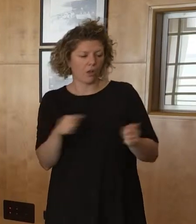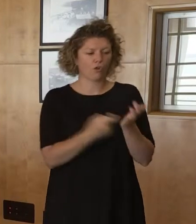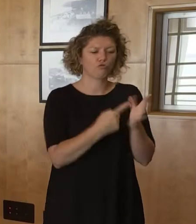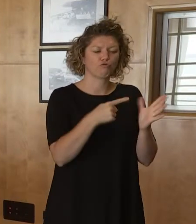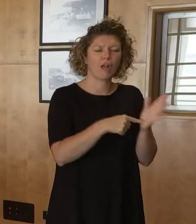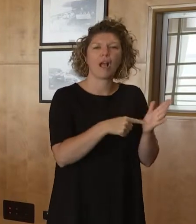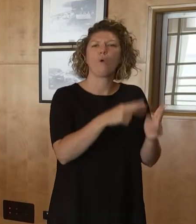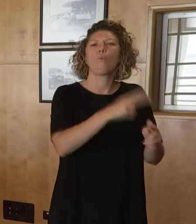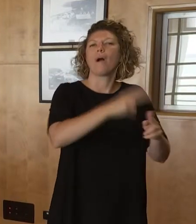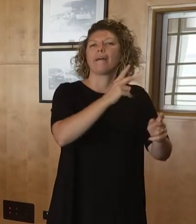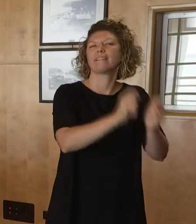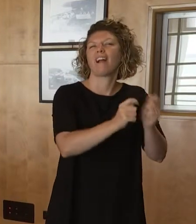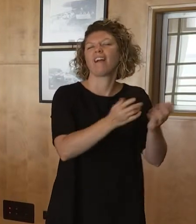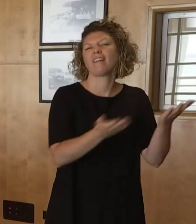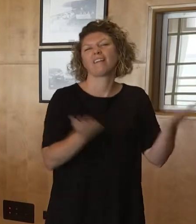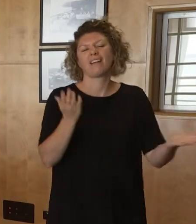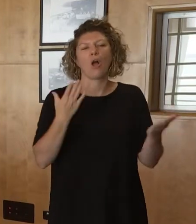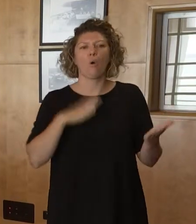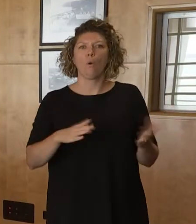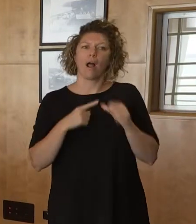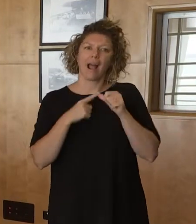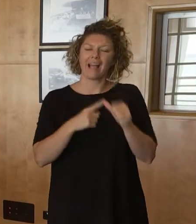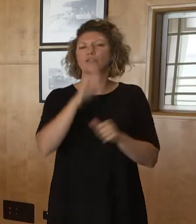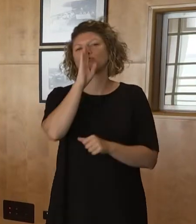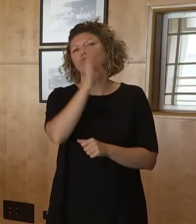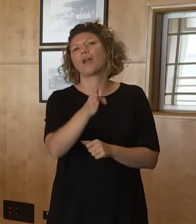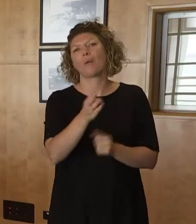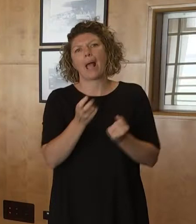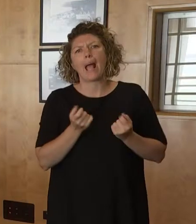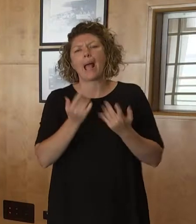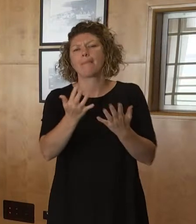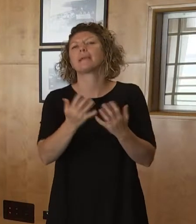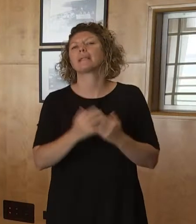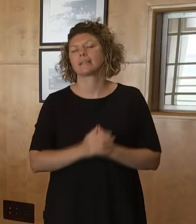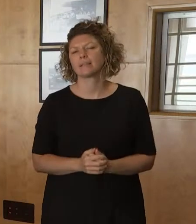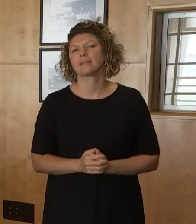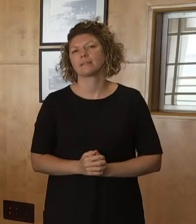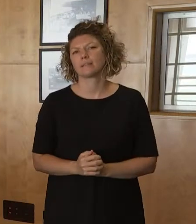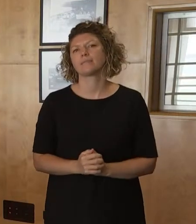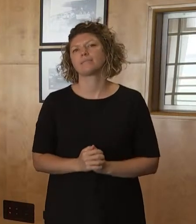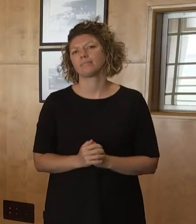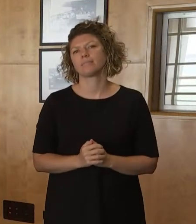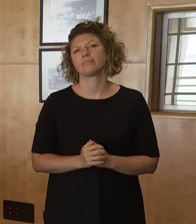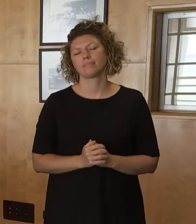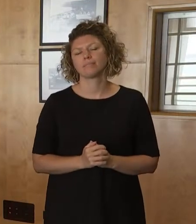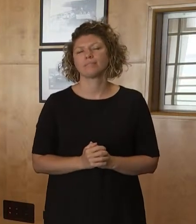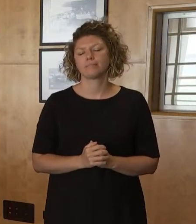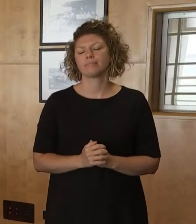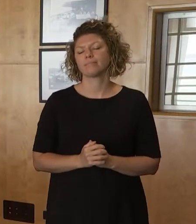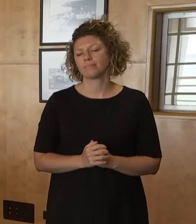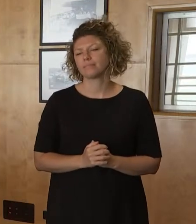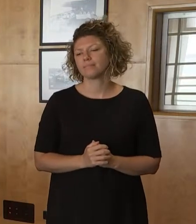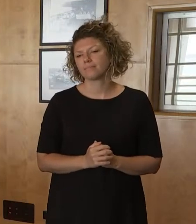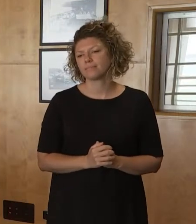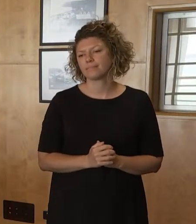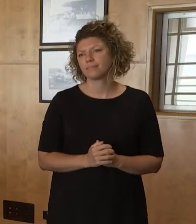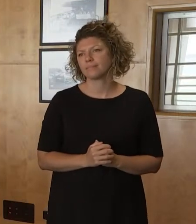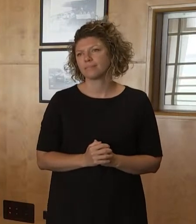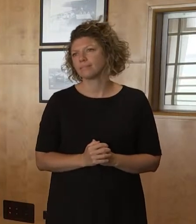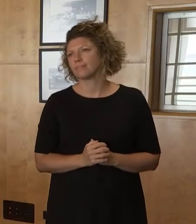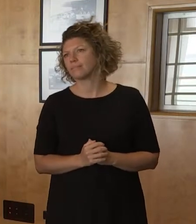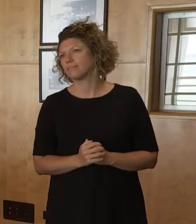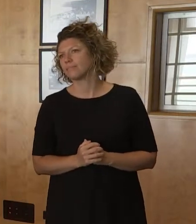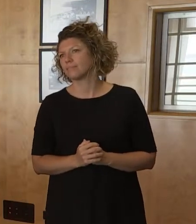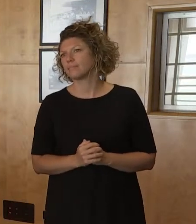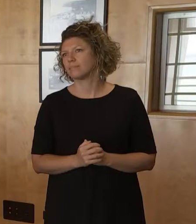as quickly as possible. So we ask people to please upload those rat tests before 8pm on the day that it was taken. Jack,